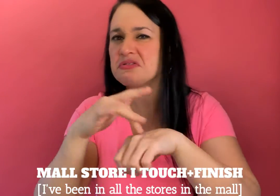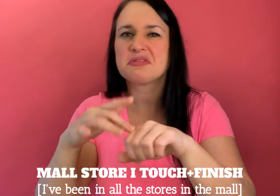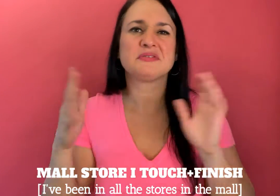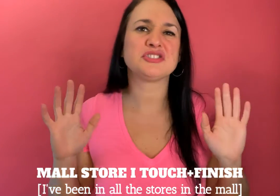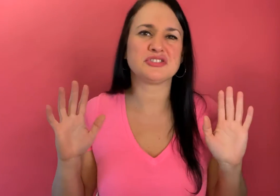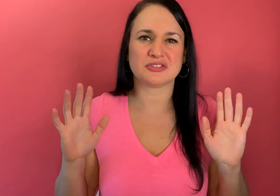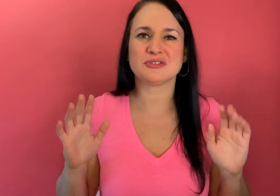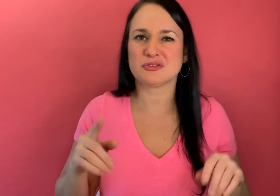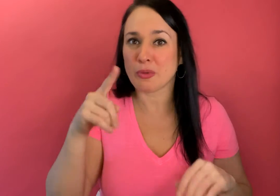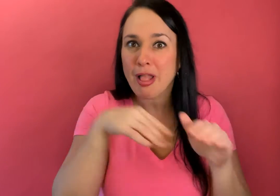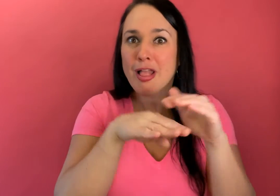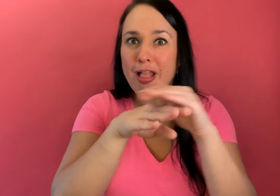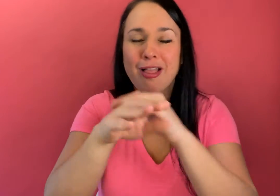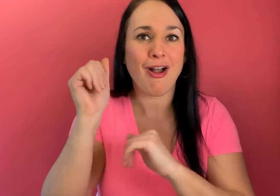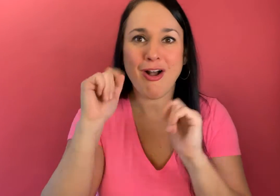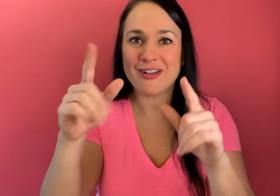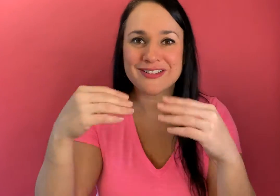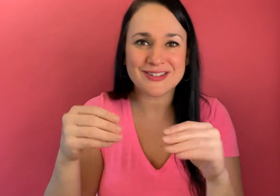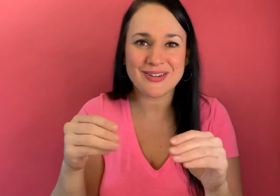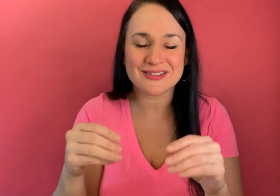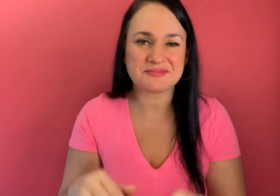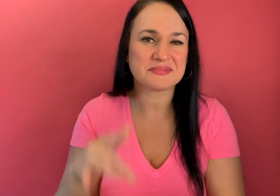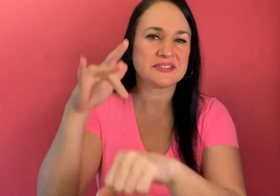been in every single one you've touched finish you've been in all the stores